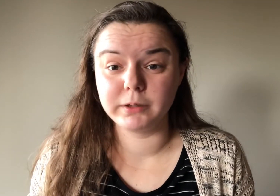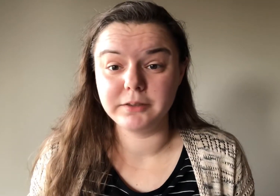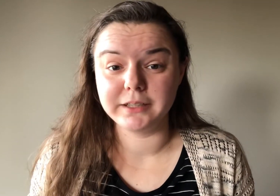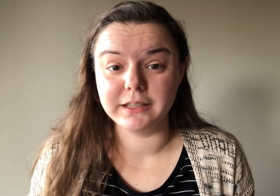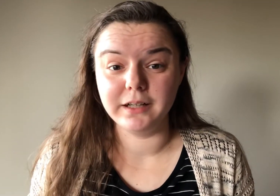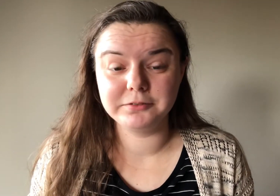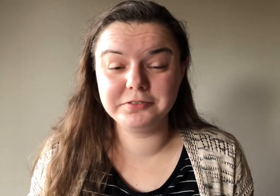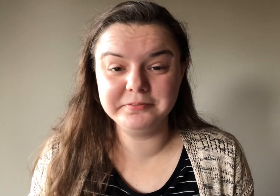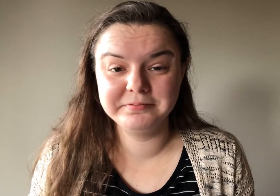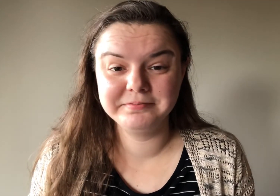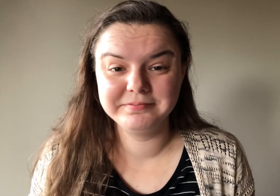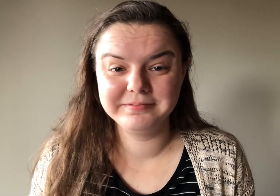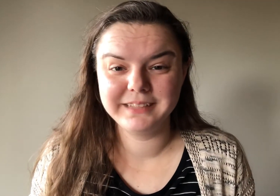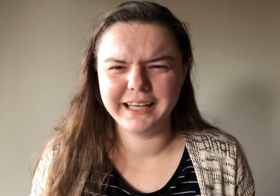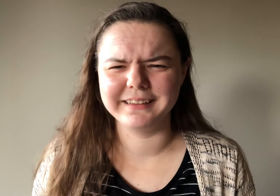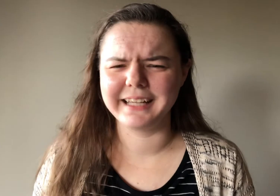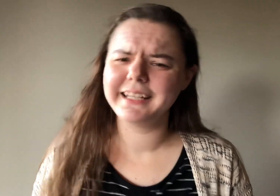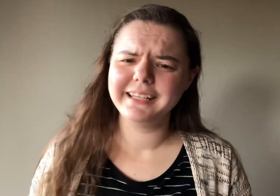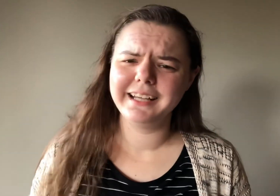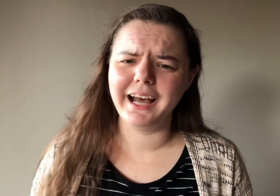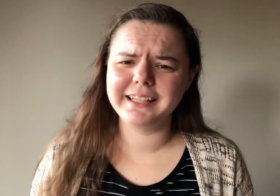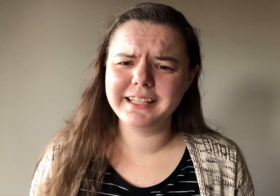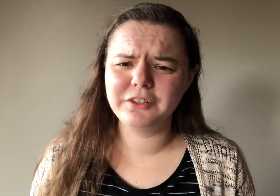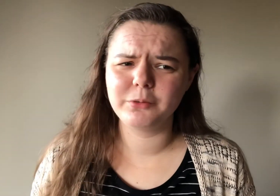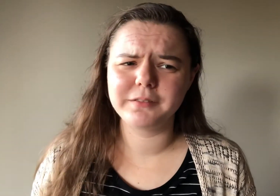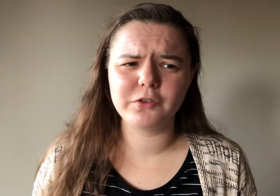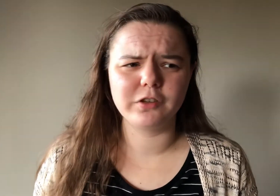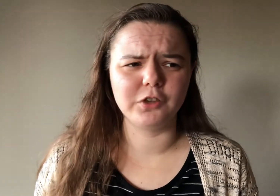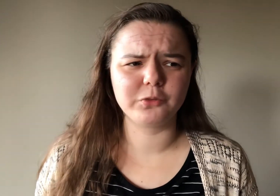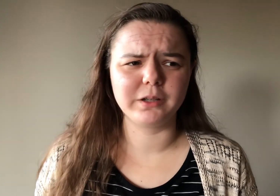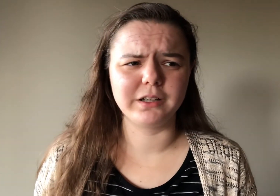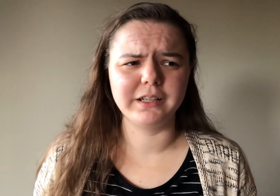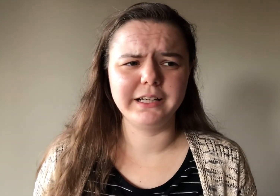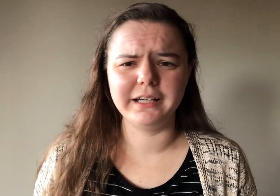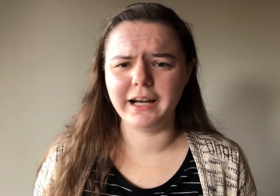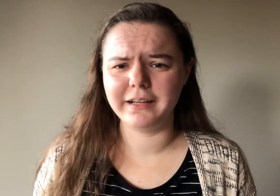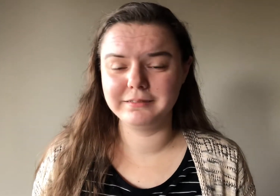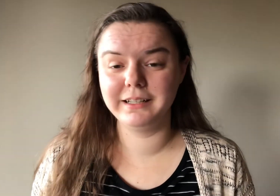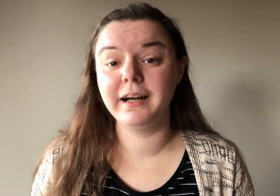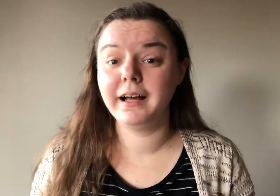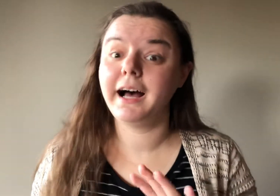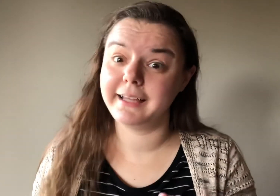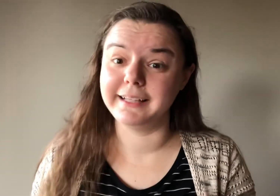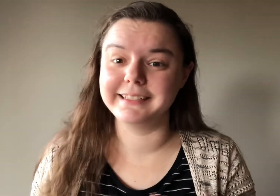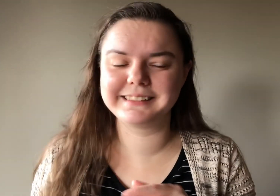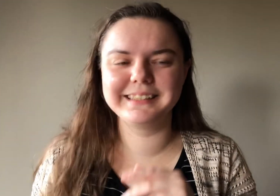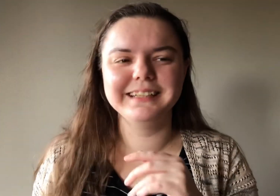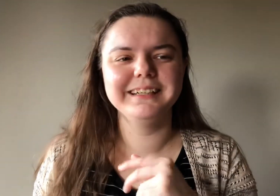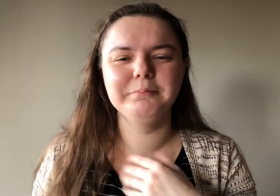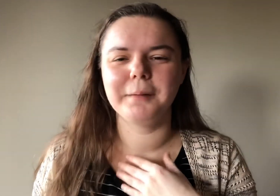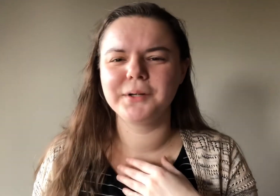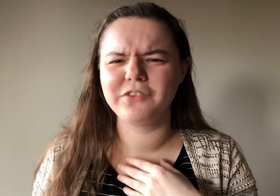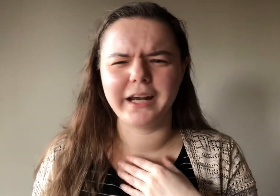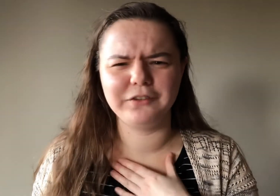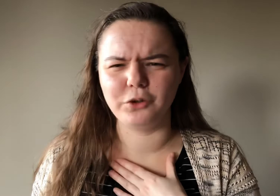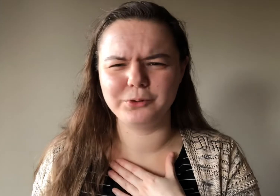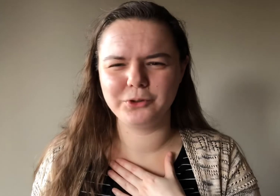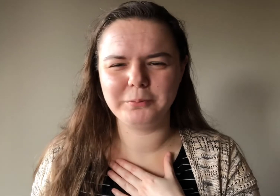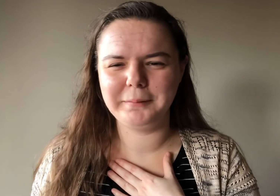really, really love. And, like, Highlight is one of those songs where it highlights members that I don't normally